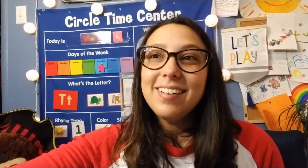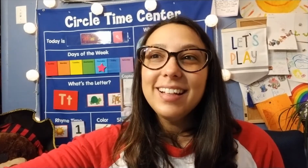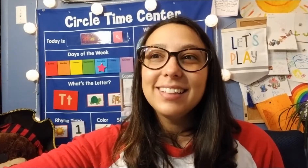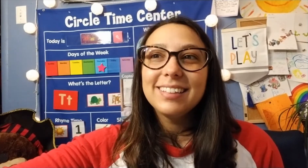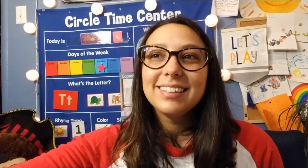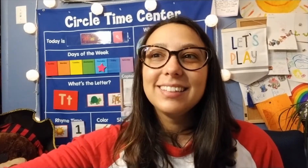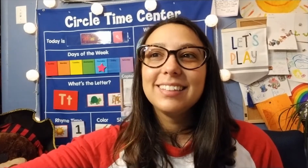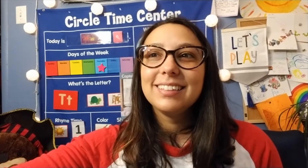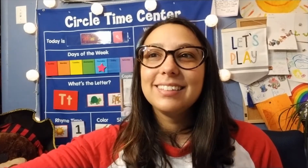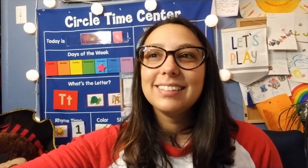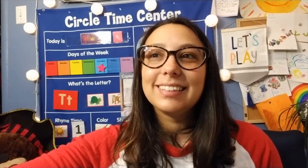it!